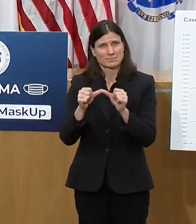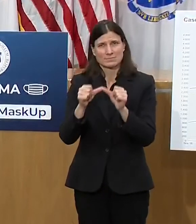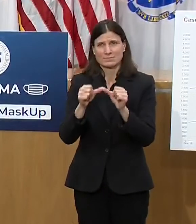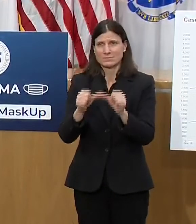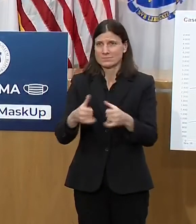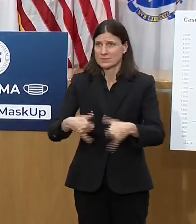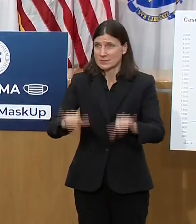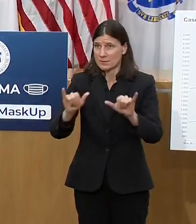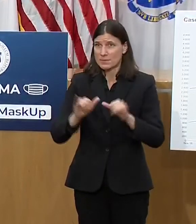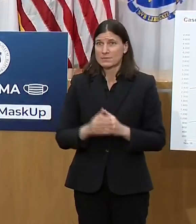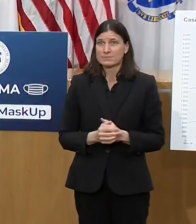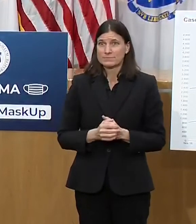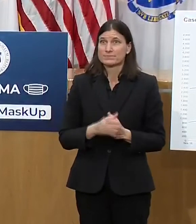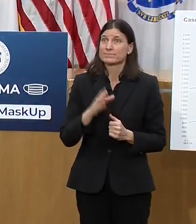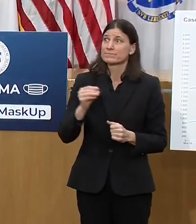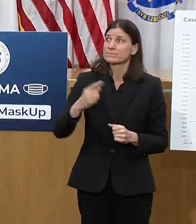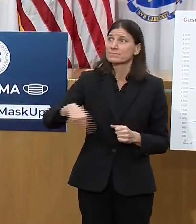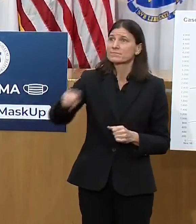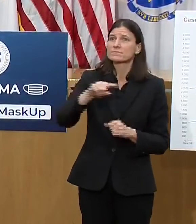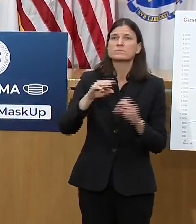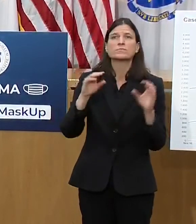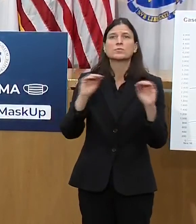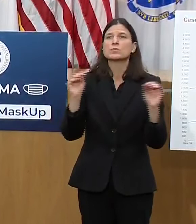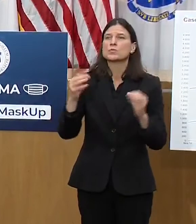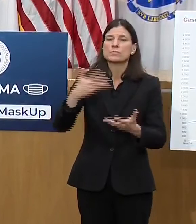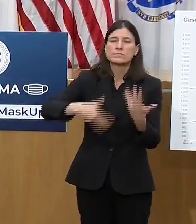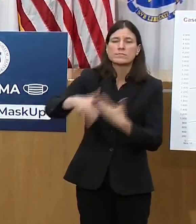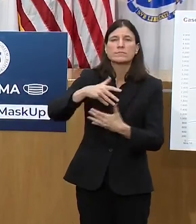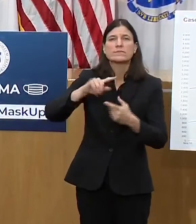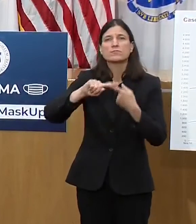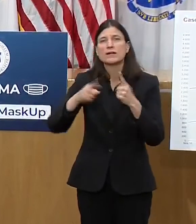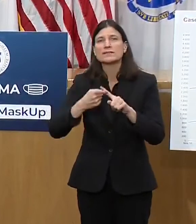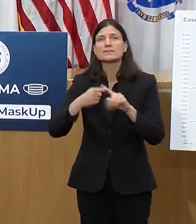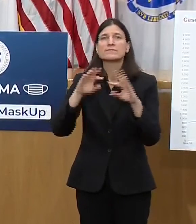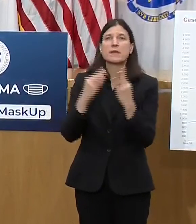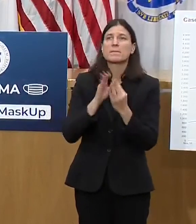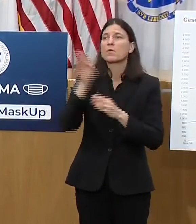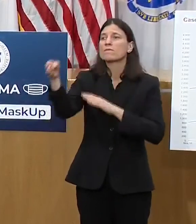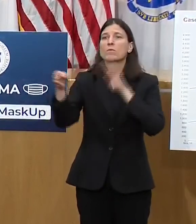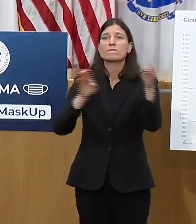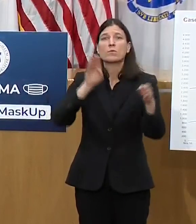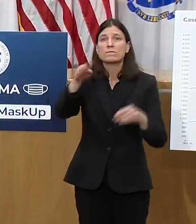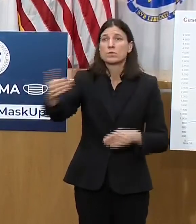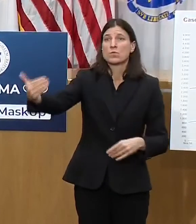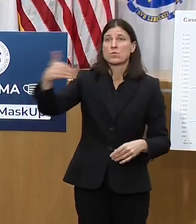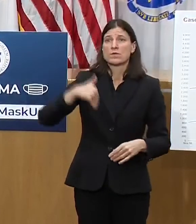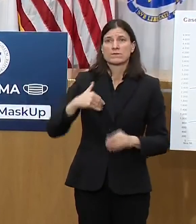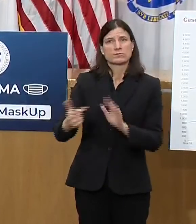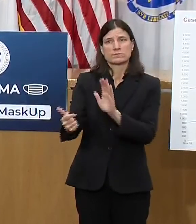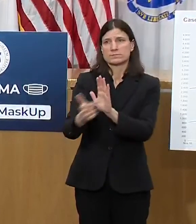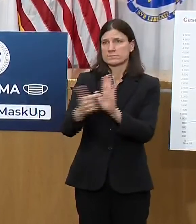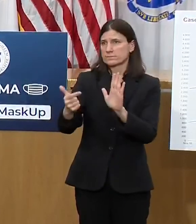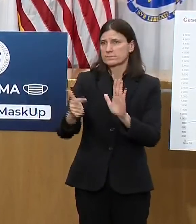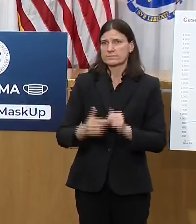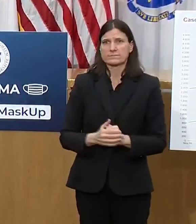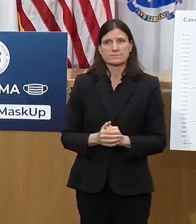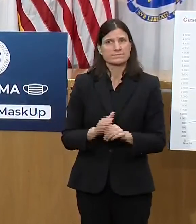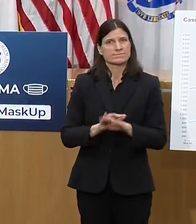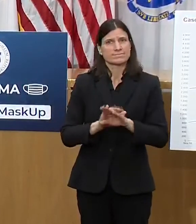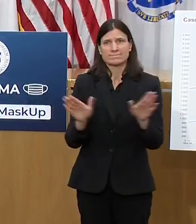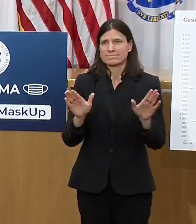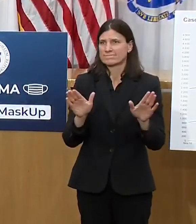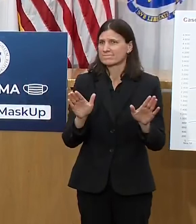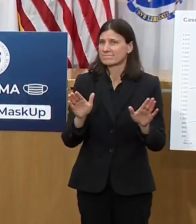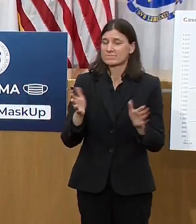not spending time with groups of people in informal settings who aren't part of your immediate